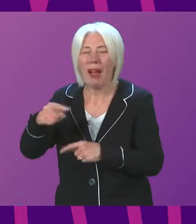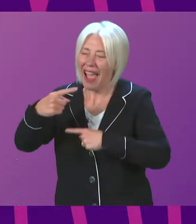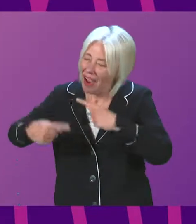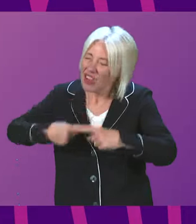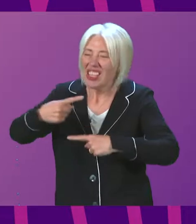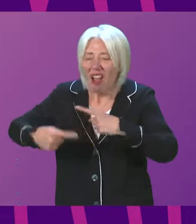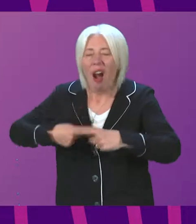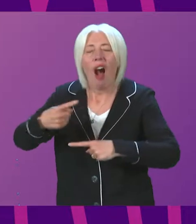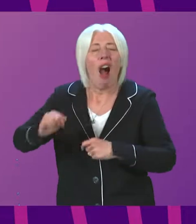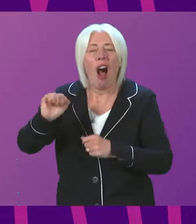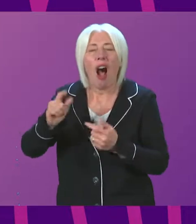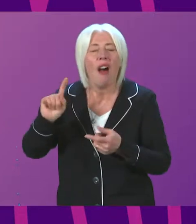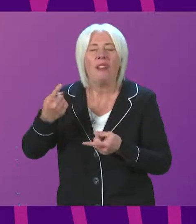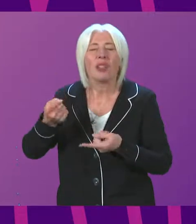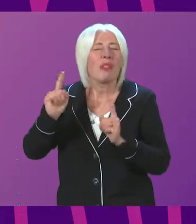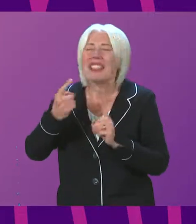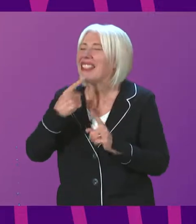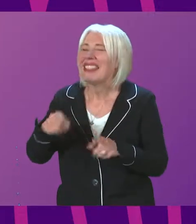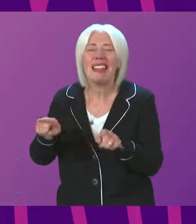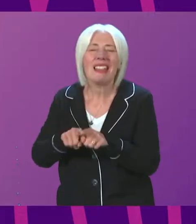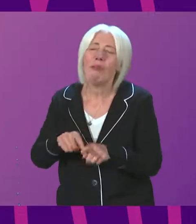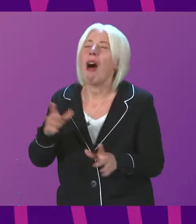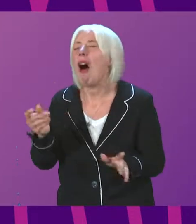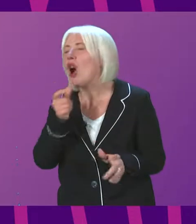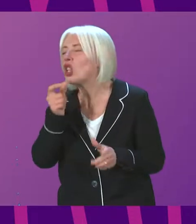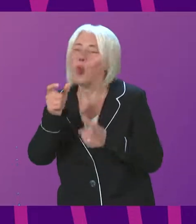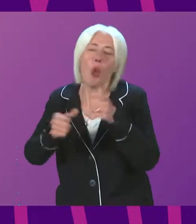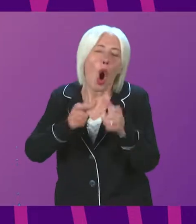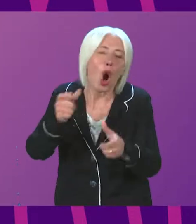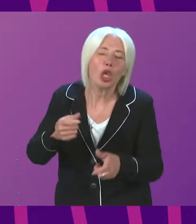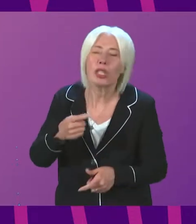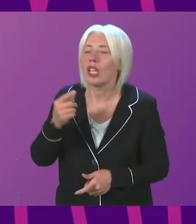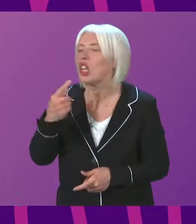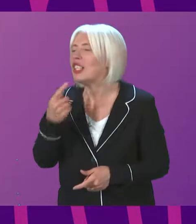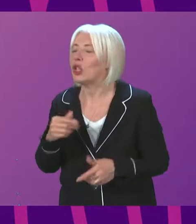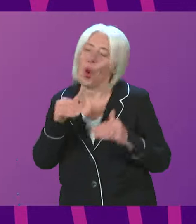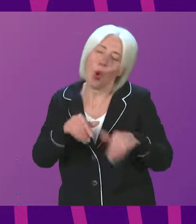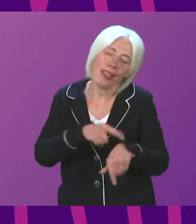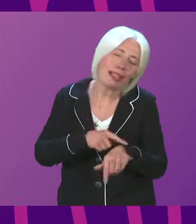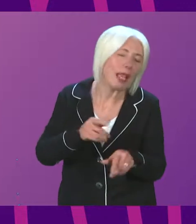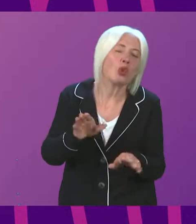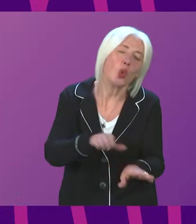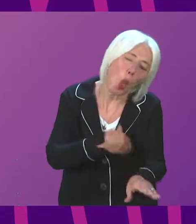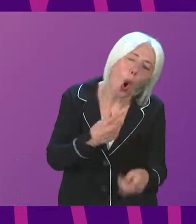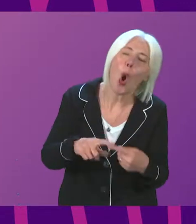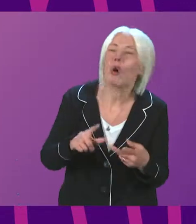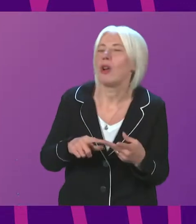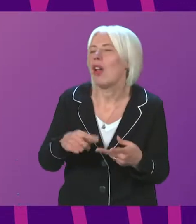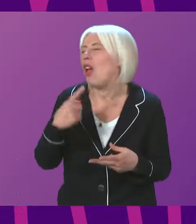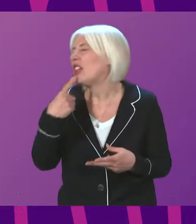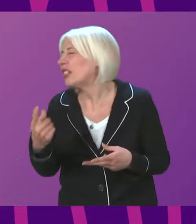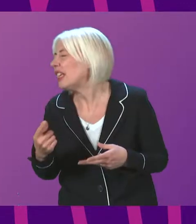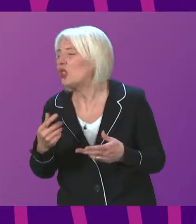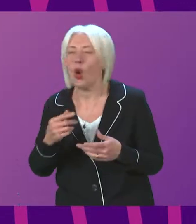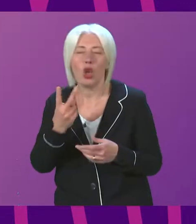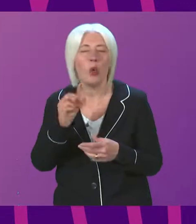year as warm words. In 2015, Nicholas Surgeon said, waiting times were too long. In 2016, she said, were